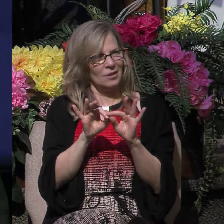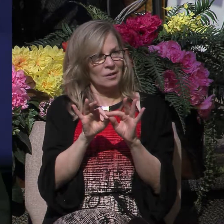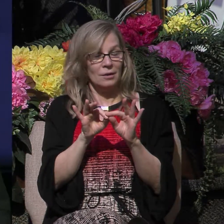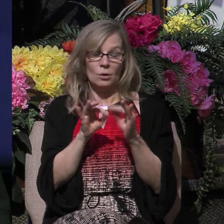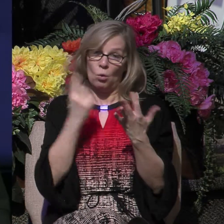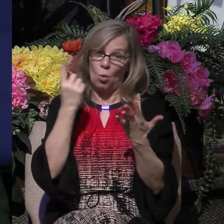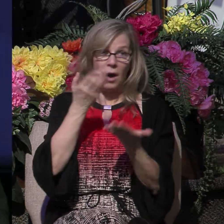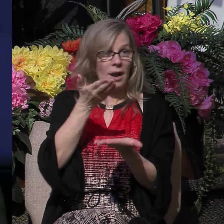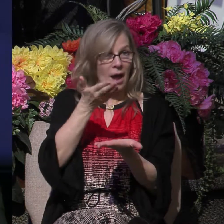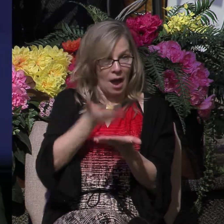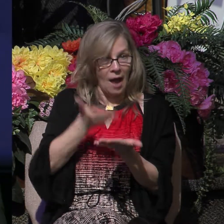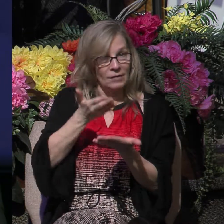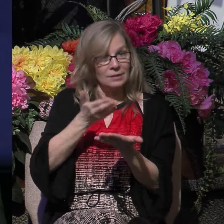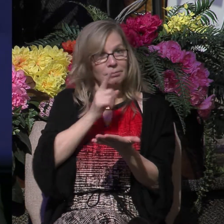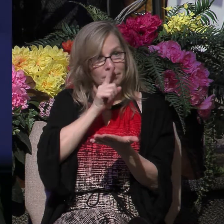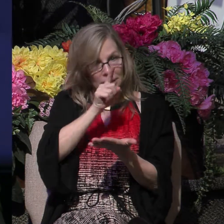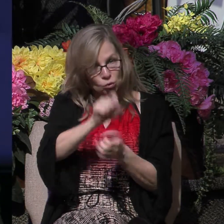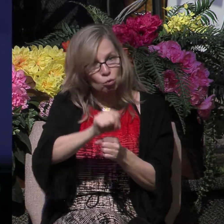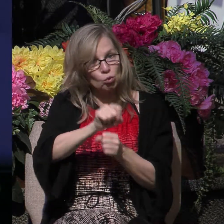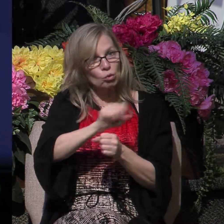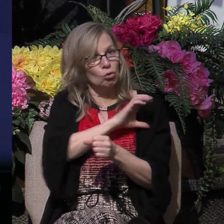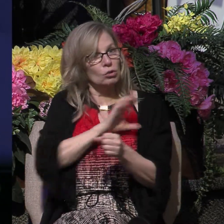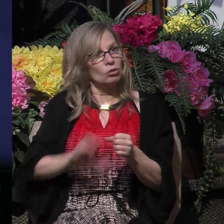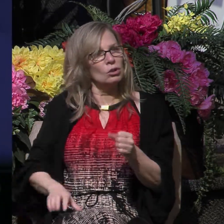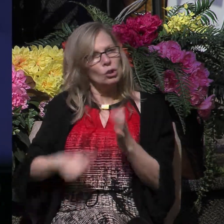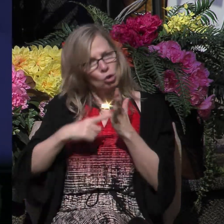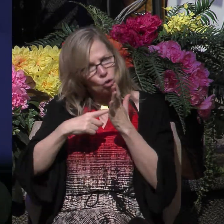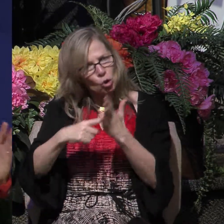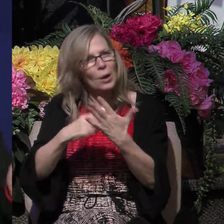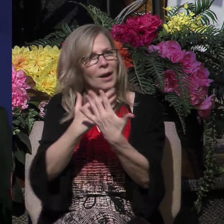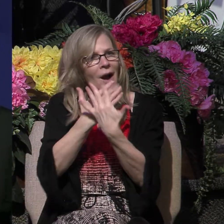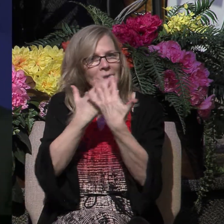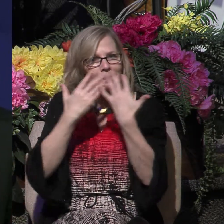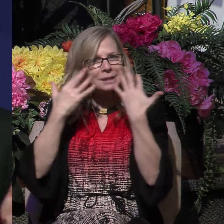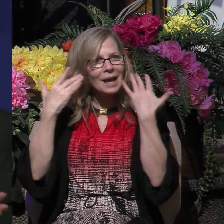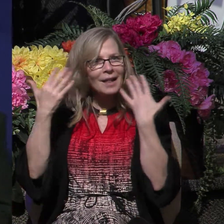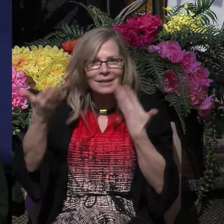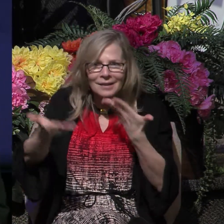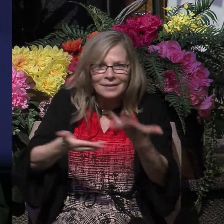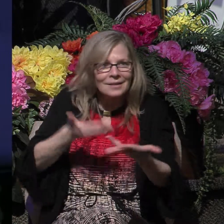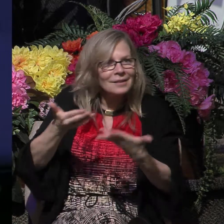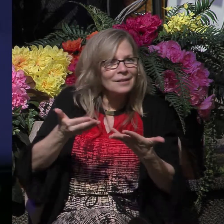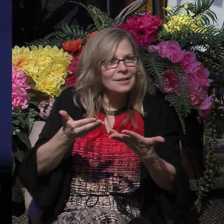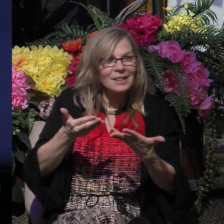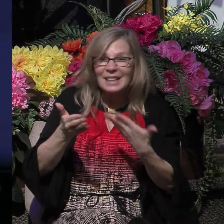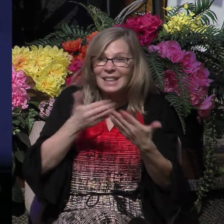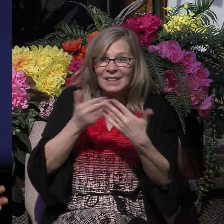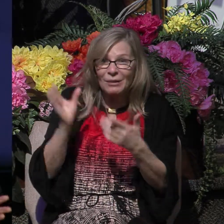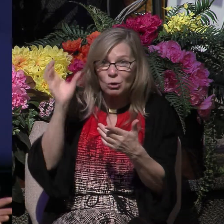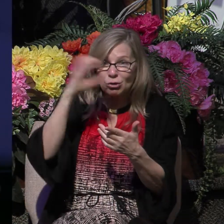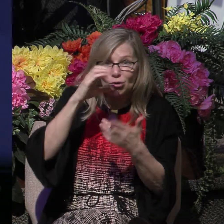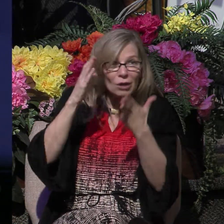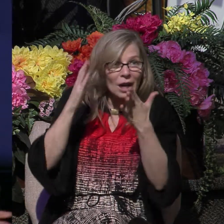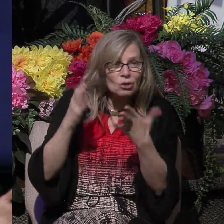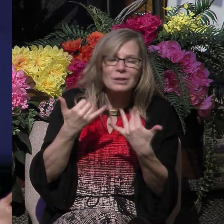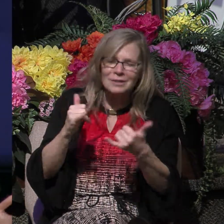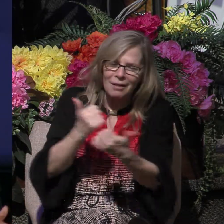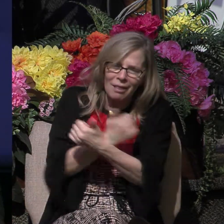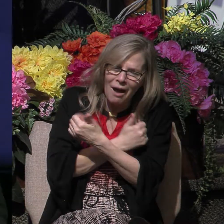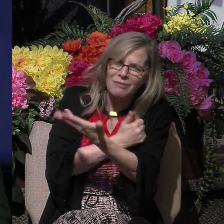evidences of being a true Christian is demonstrating hospitality, which literally means the love of strangers. And that's exactly what this man did. In